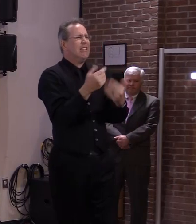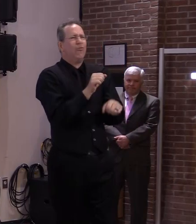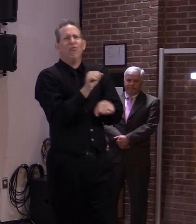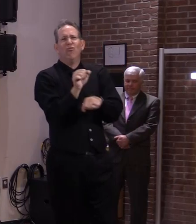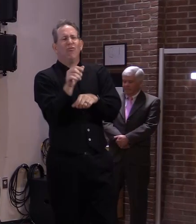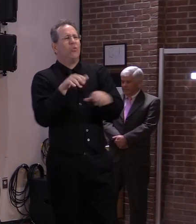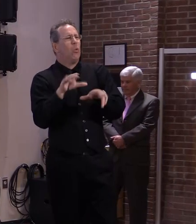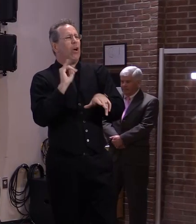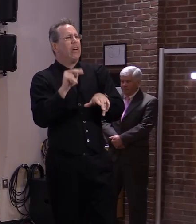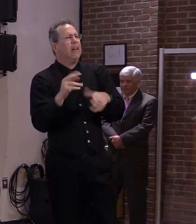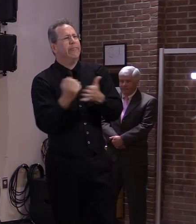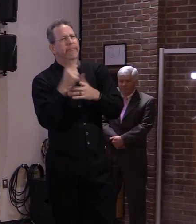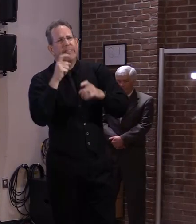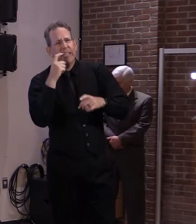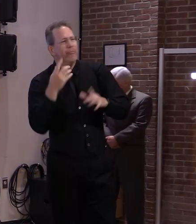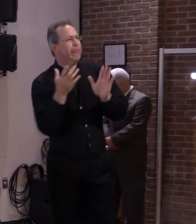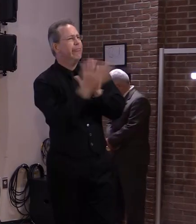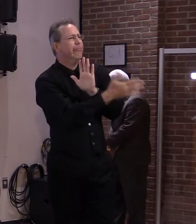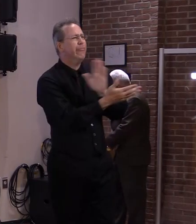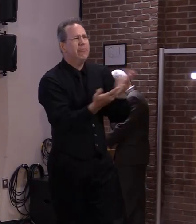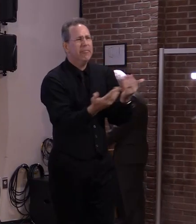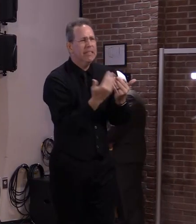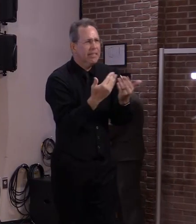that. Peace of mind, if nothing else.